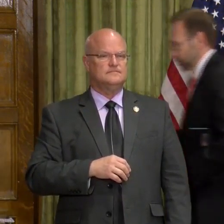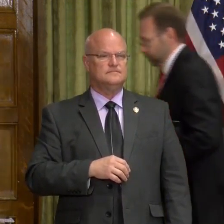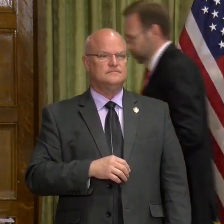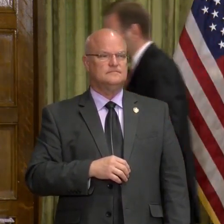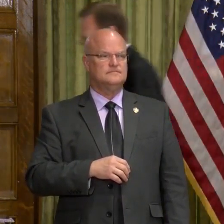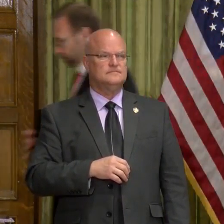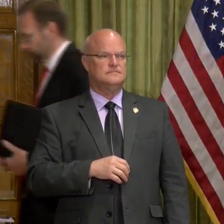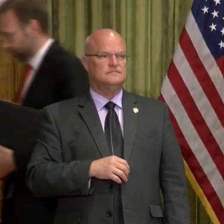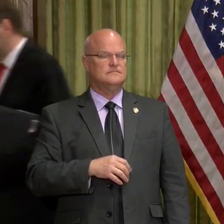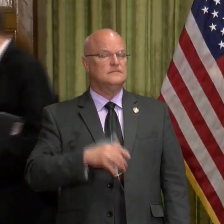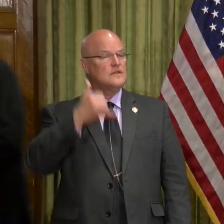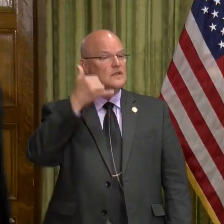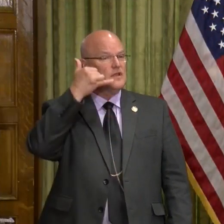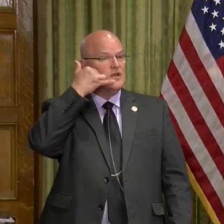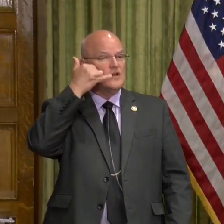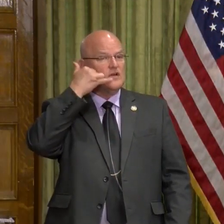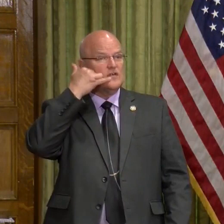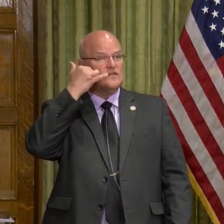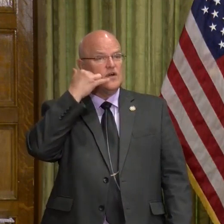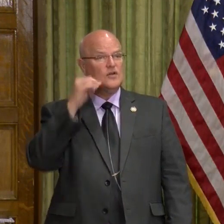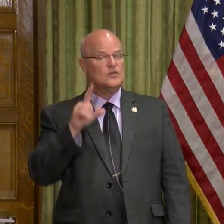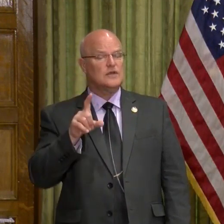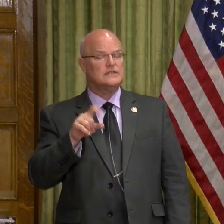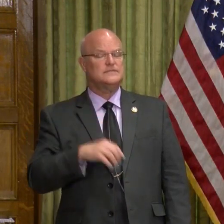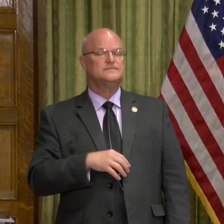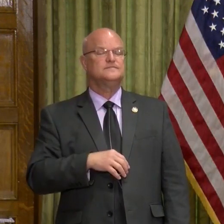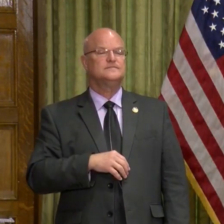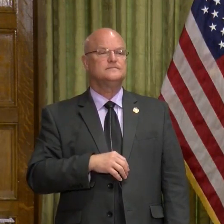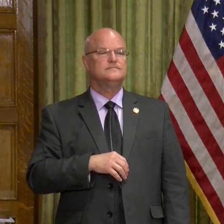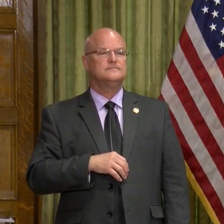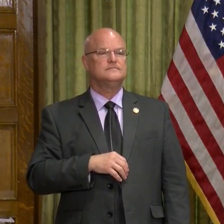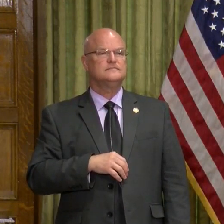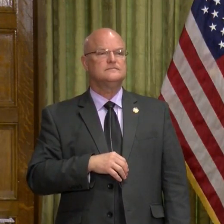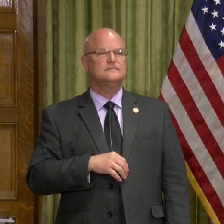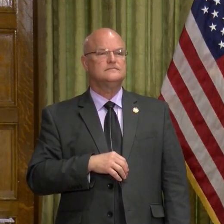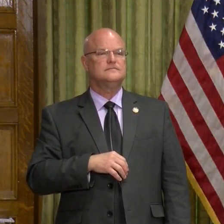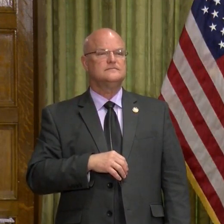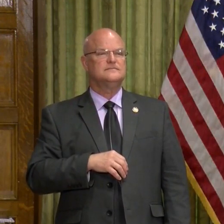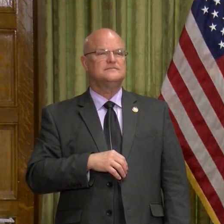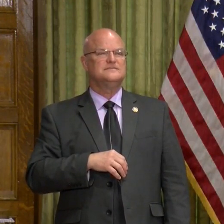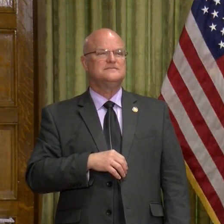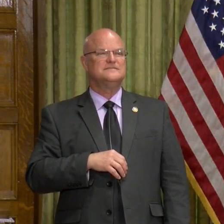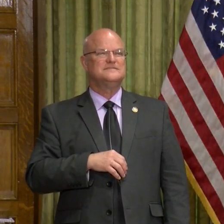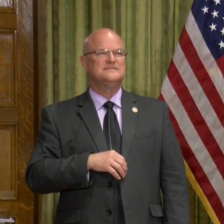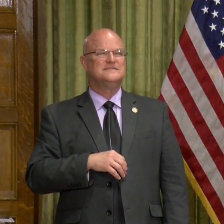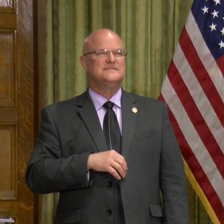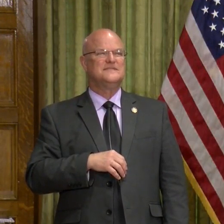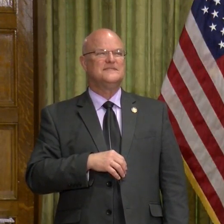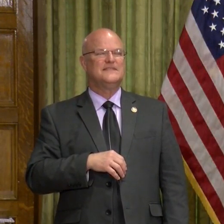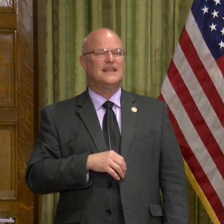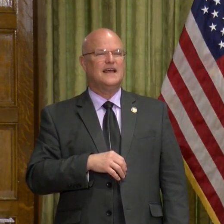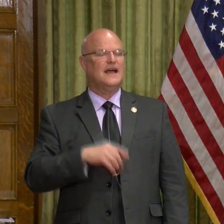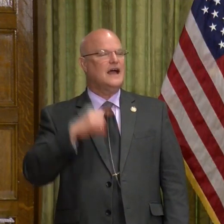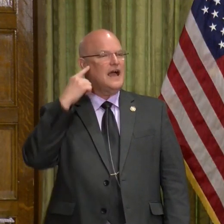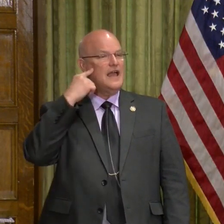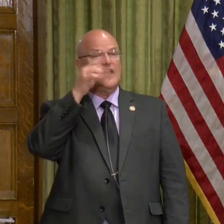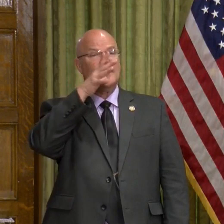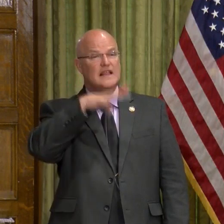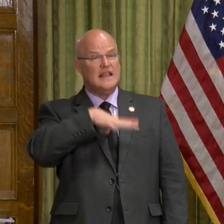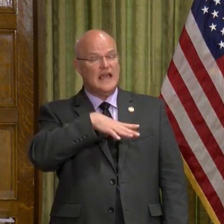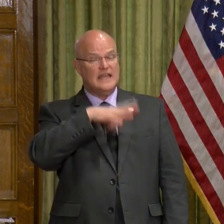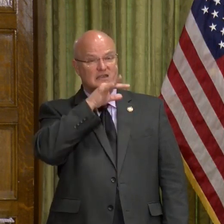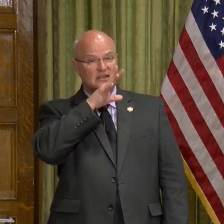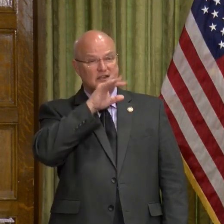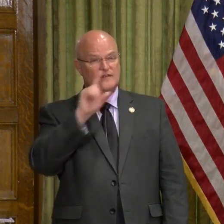Is there another question remotely? Yes. All right, so I hear the lady